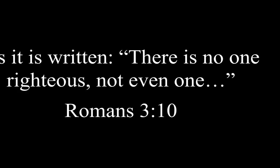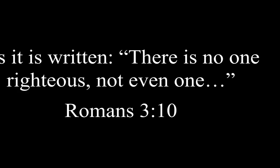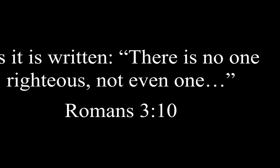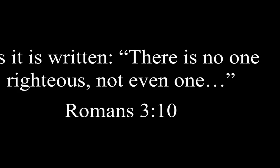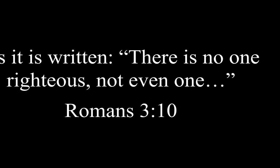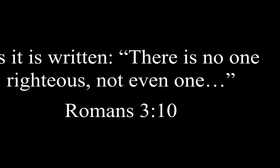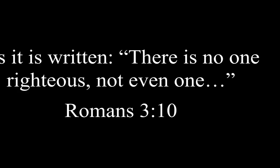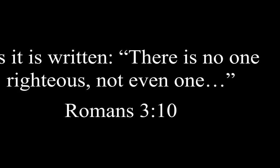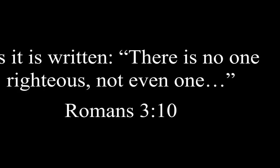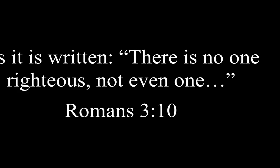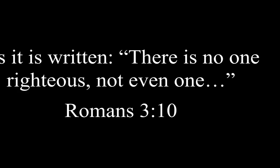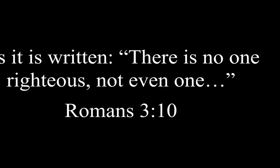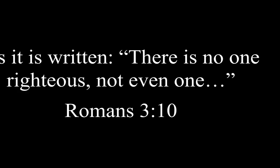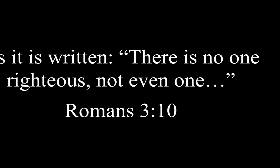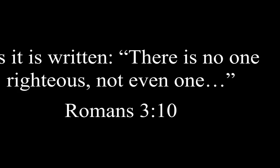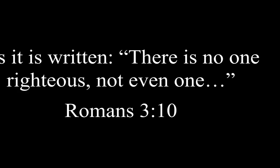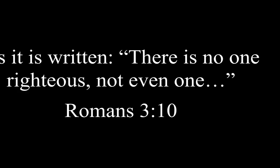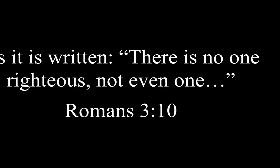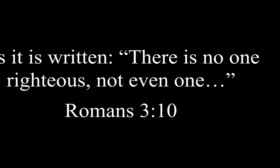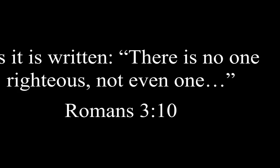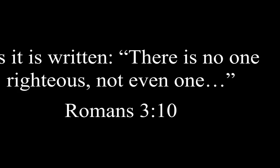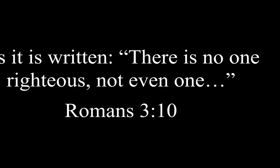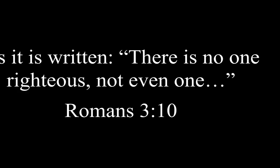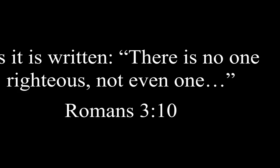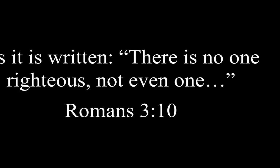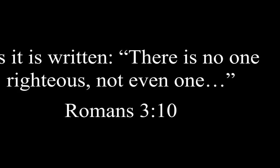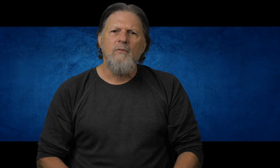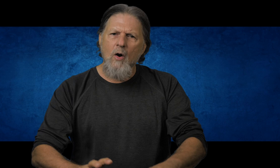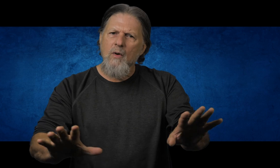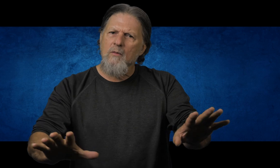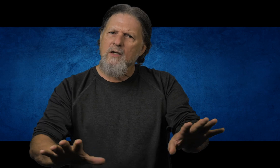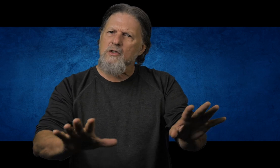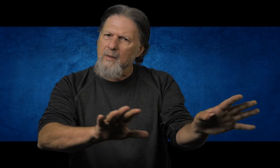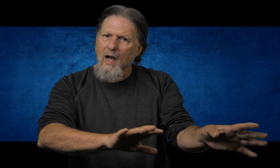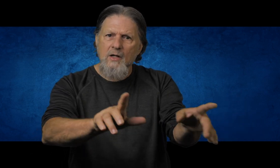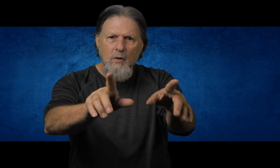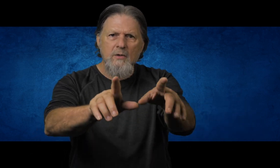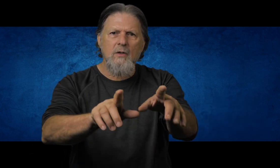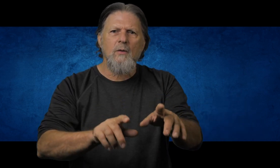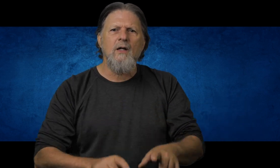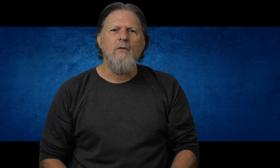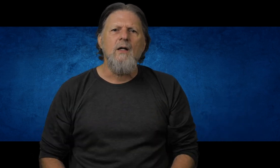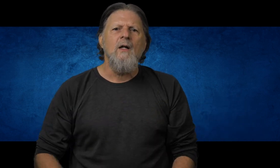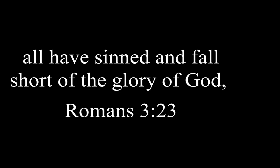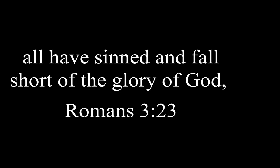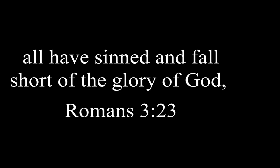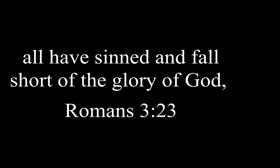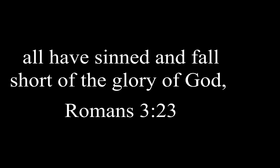is written, there is no one righteous, not even one. No one righteous because, Romans 3.23, all have